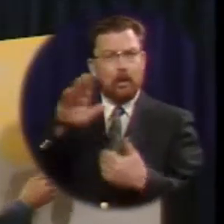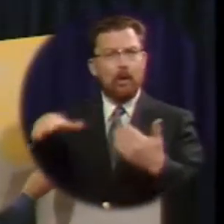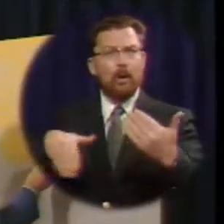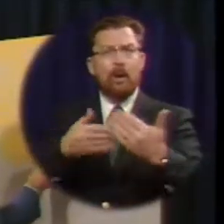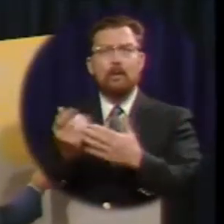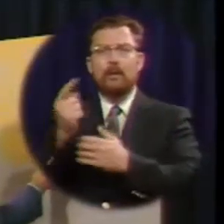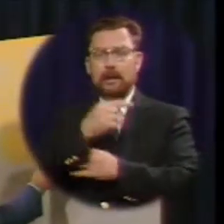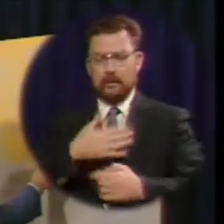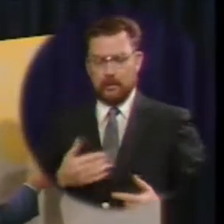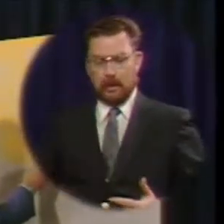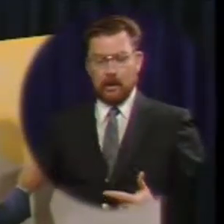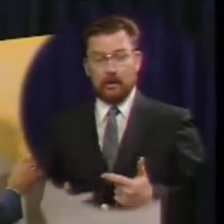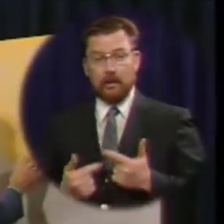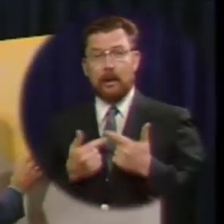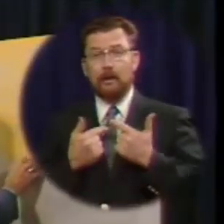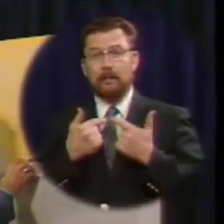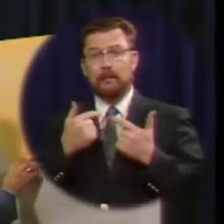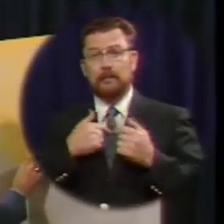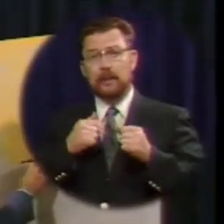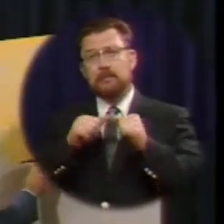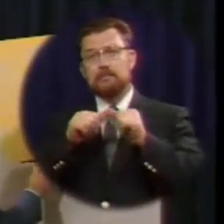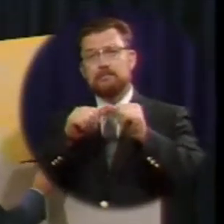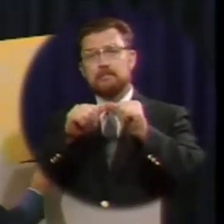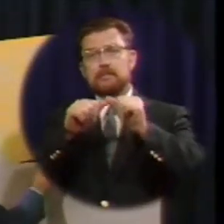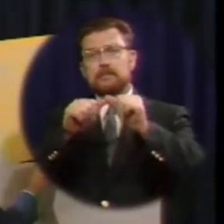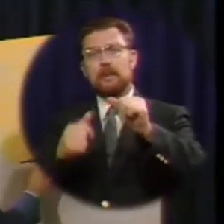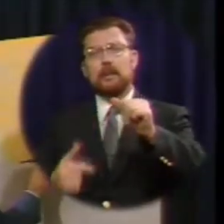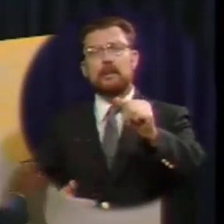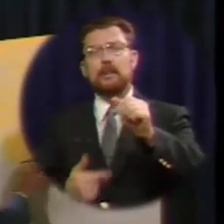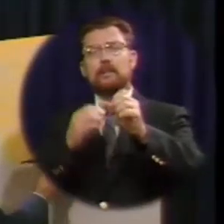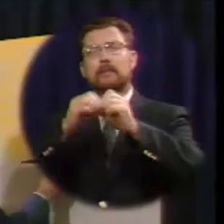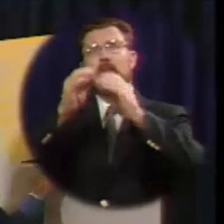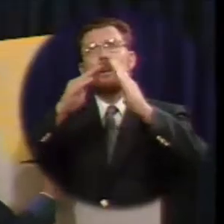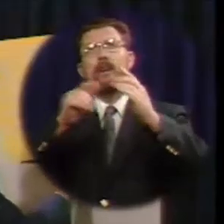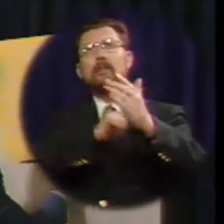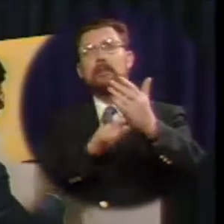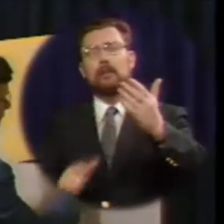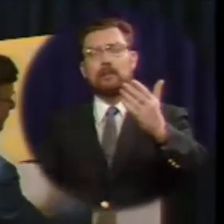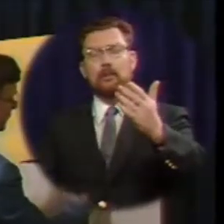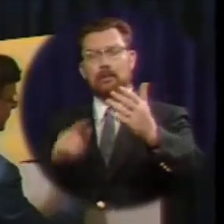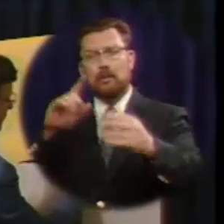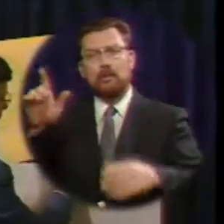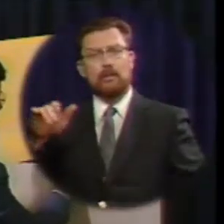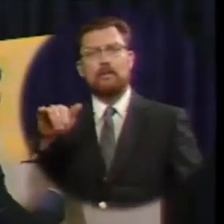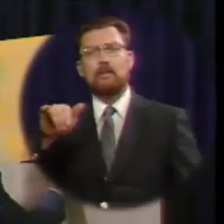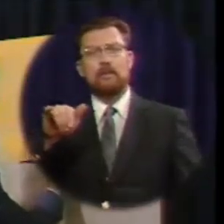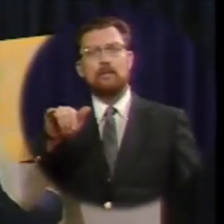the days of my life and I will dwell in the house of the Lord forever